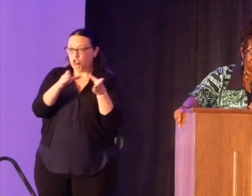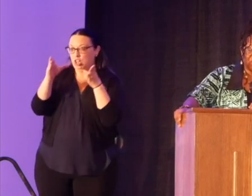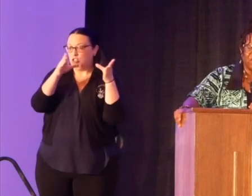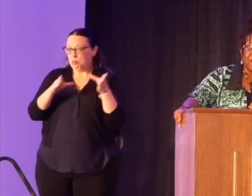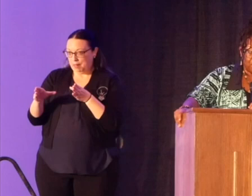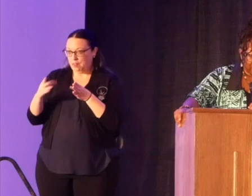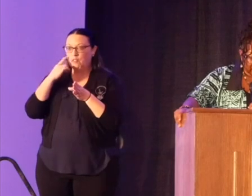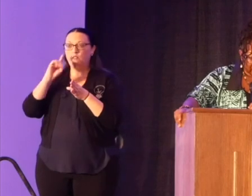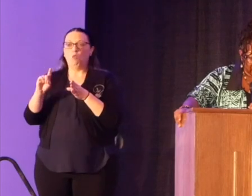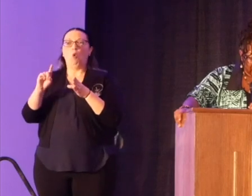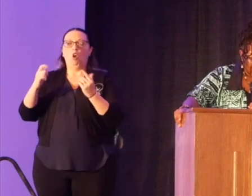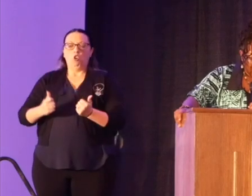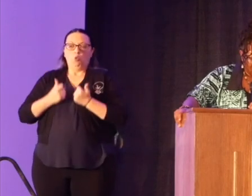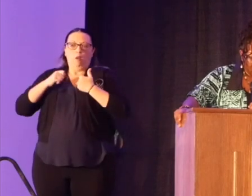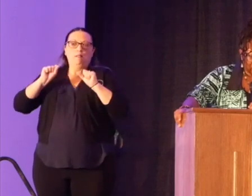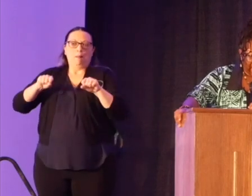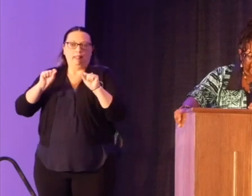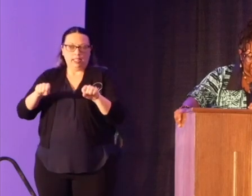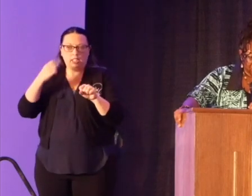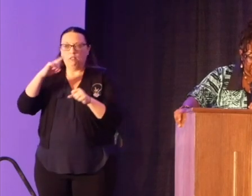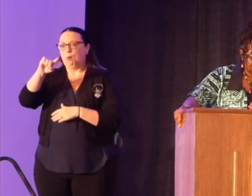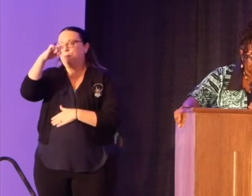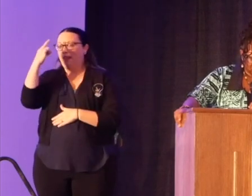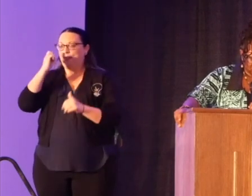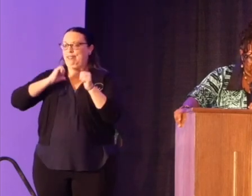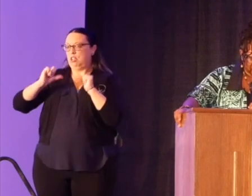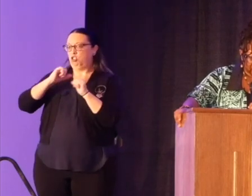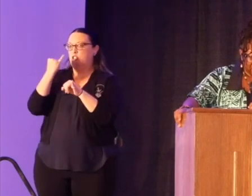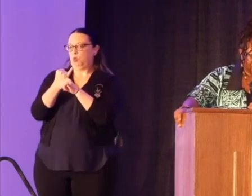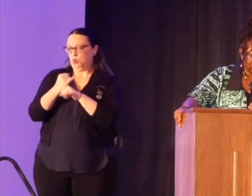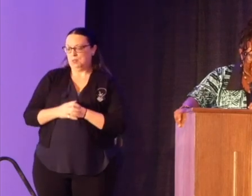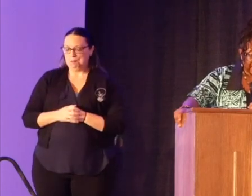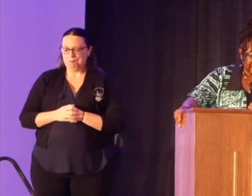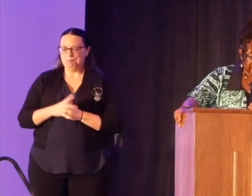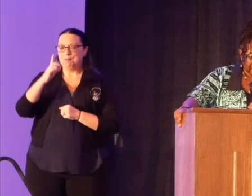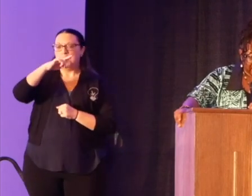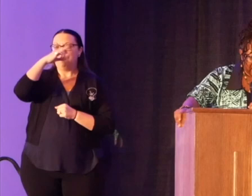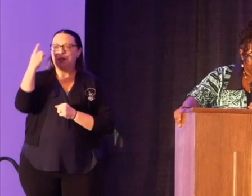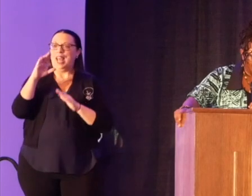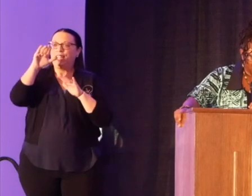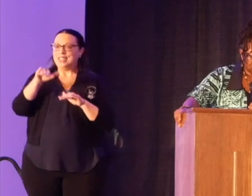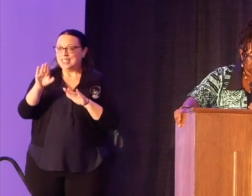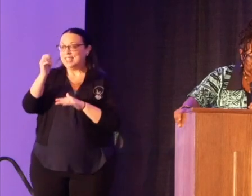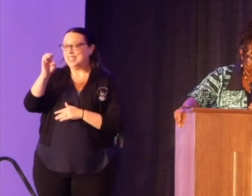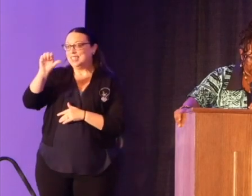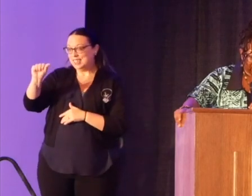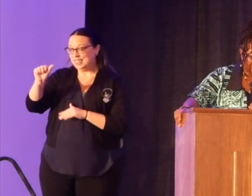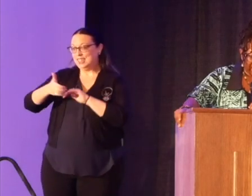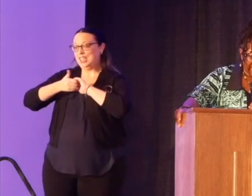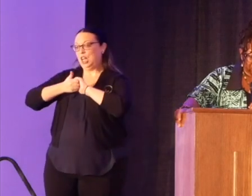for thrivability for black theater institutions, the Black Seed, in partnership